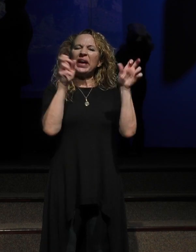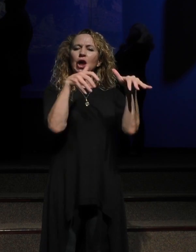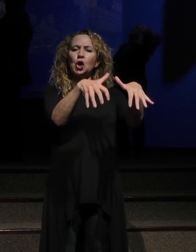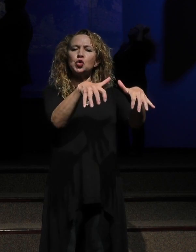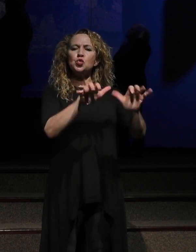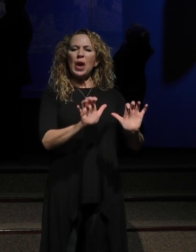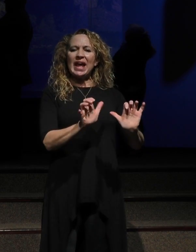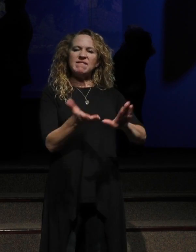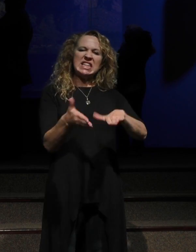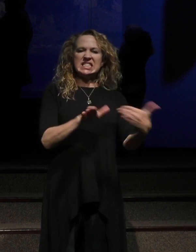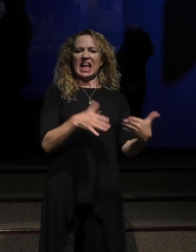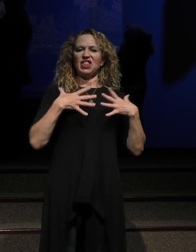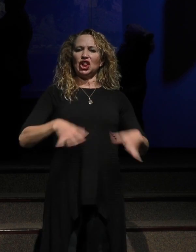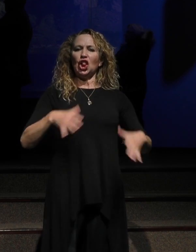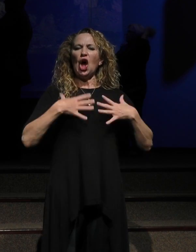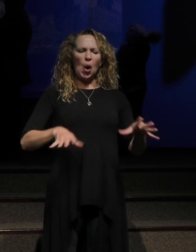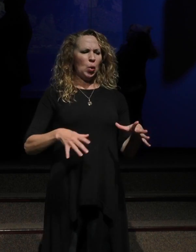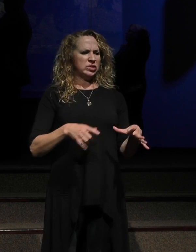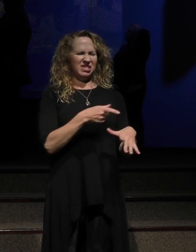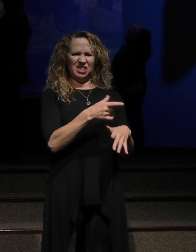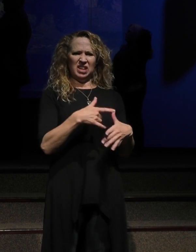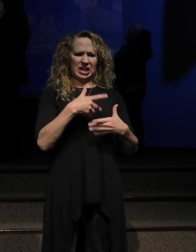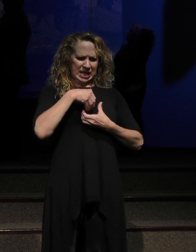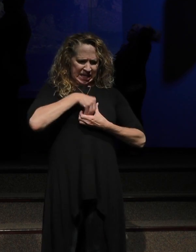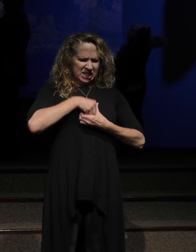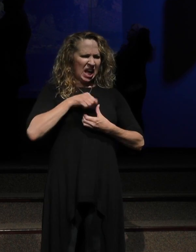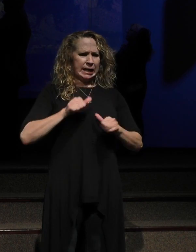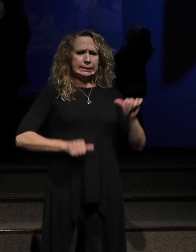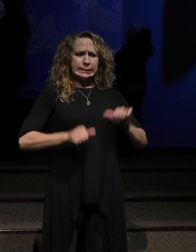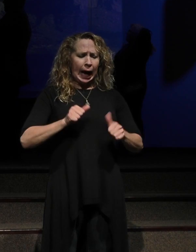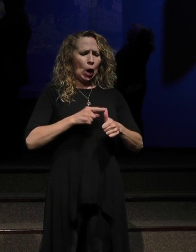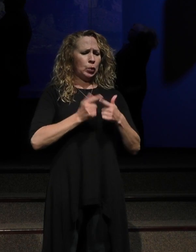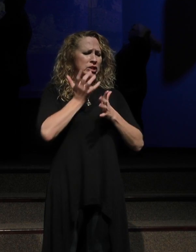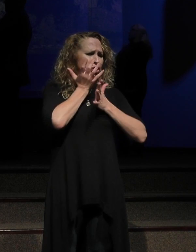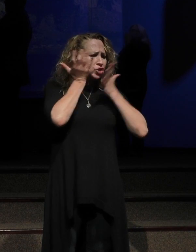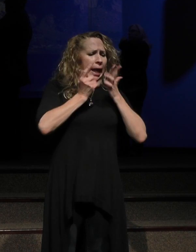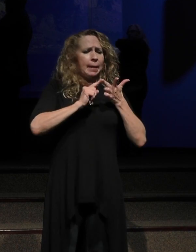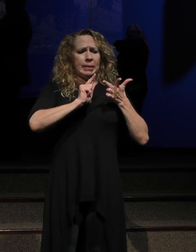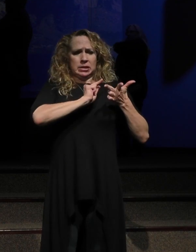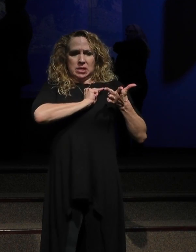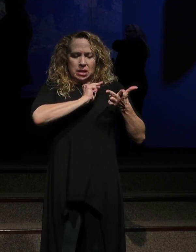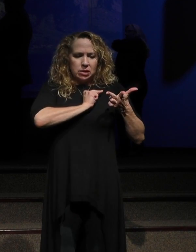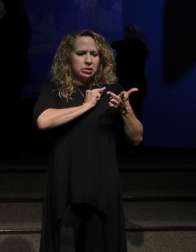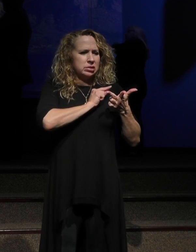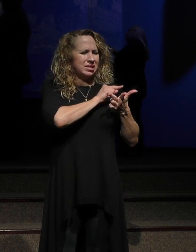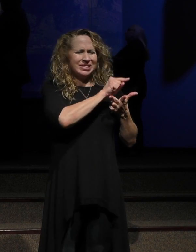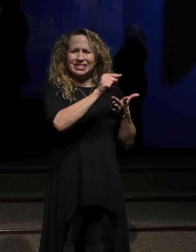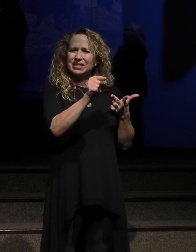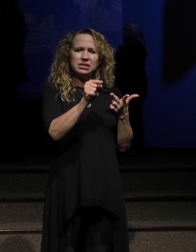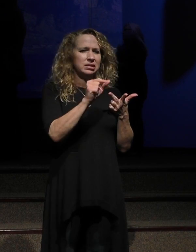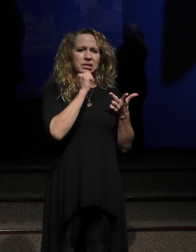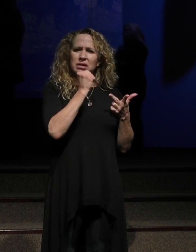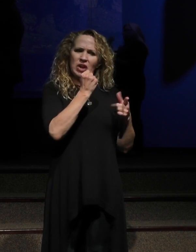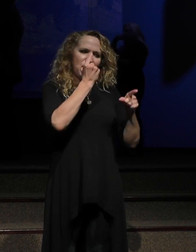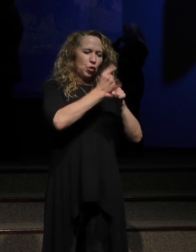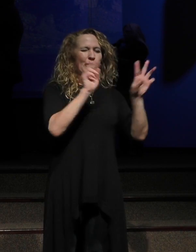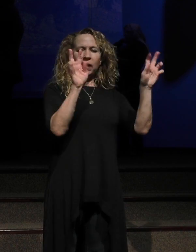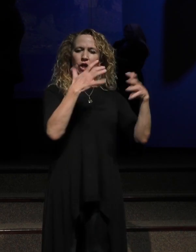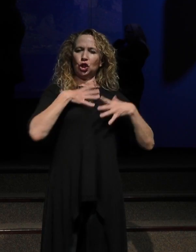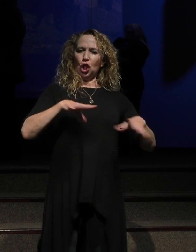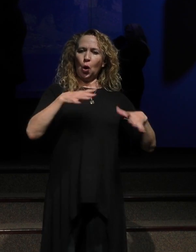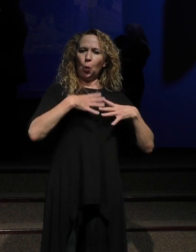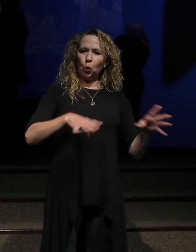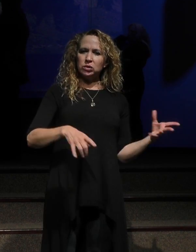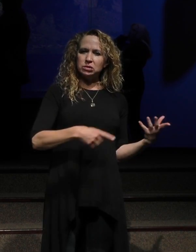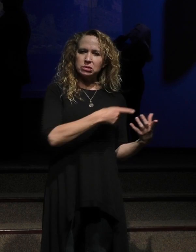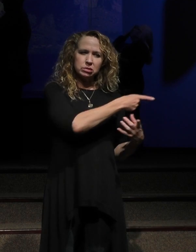of doubt, grave clothes of fear, grave clothes of shame and guilt. Those are not the right clothes you're to be wearing.